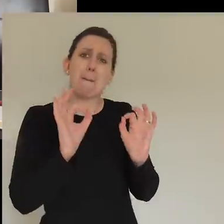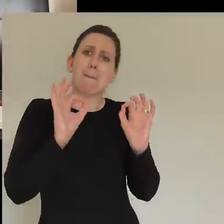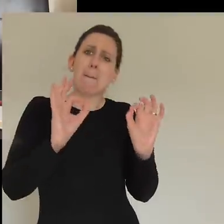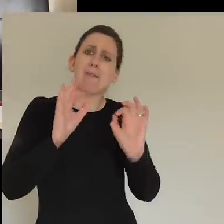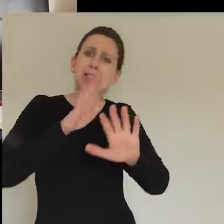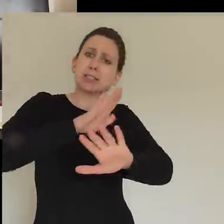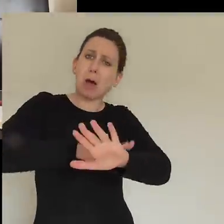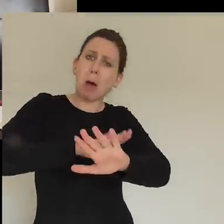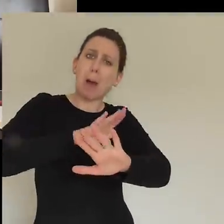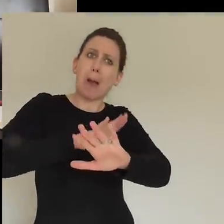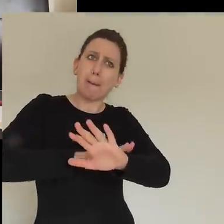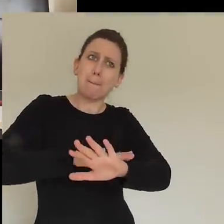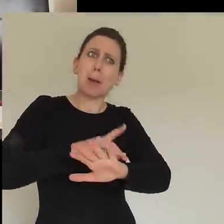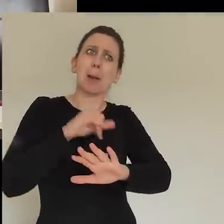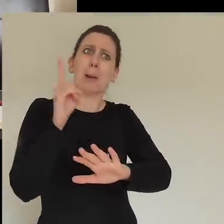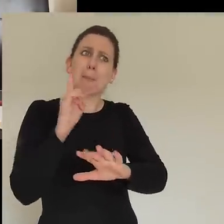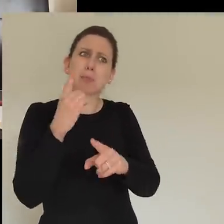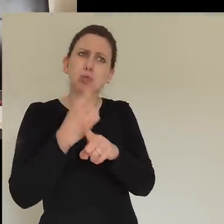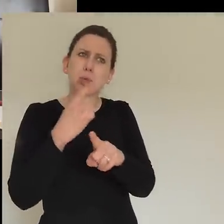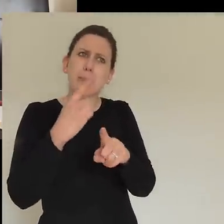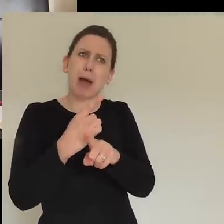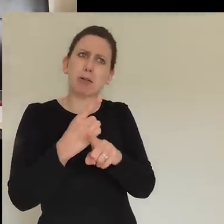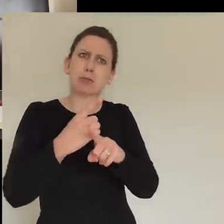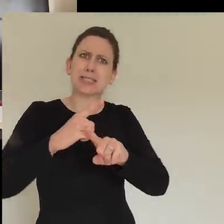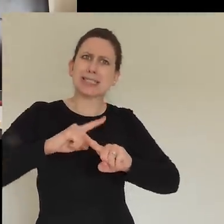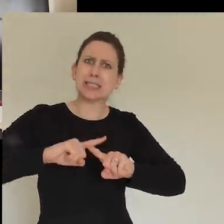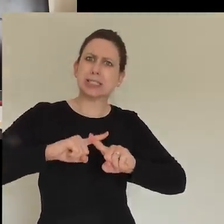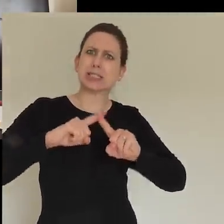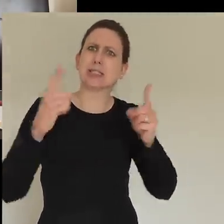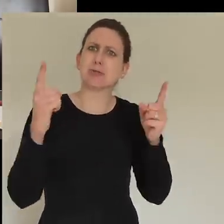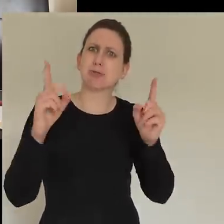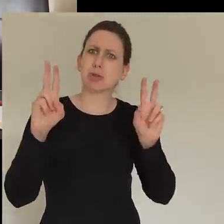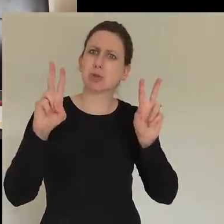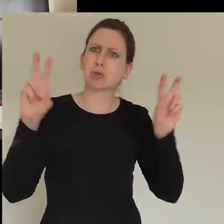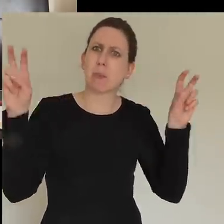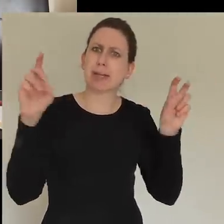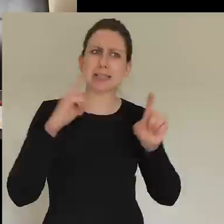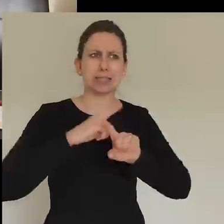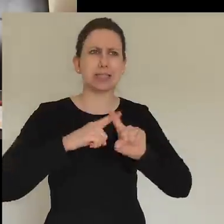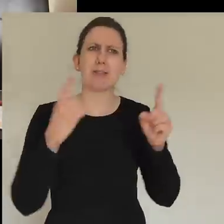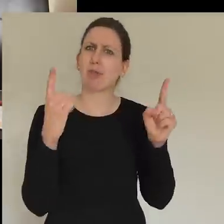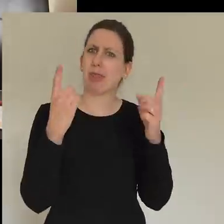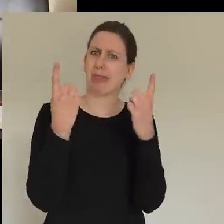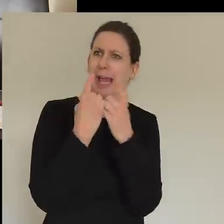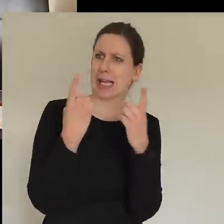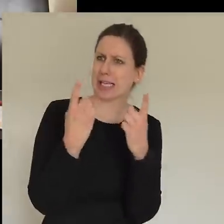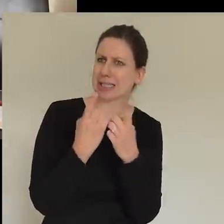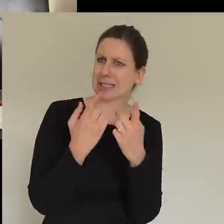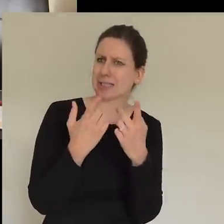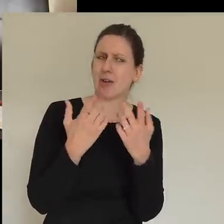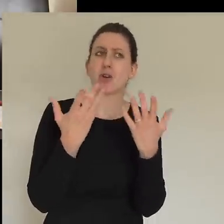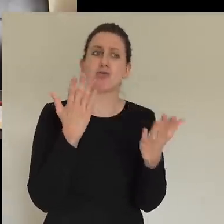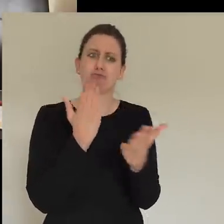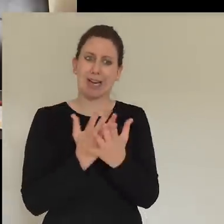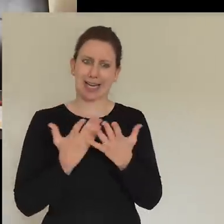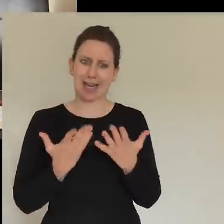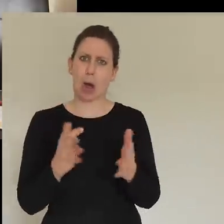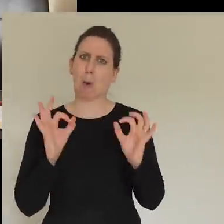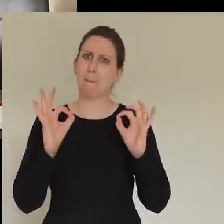people are talking about stuff they wouldn't normally talk about. Being honest, I think this is the greatest evangelistic moment in my lifetime. And part of that is, you'll notice on